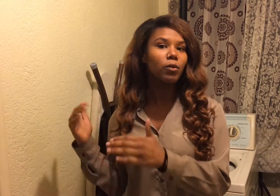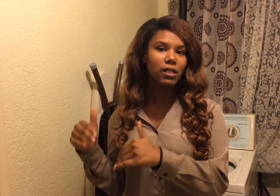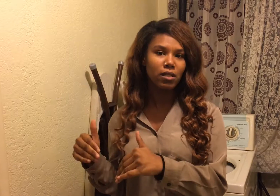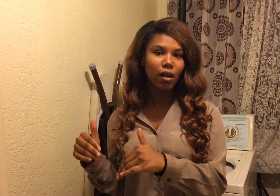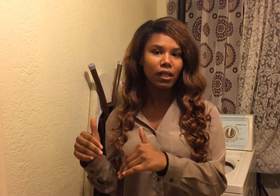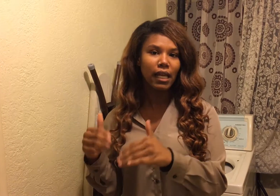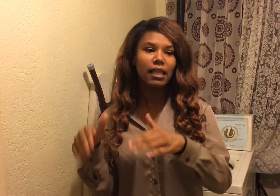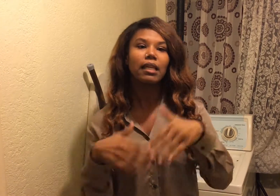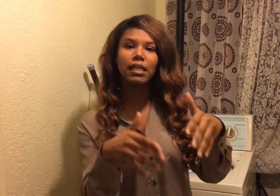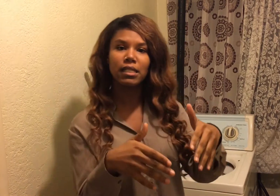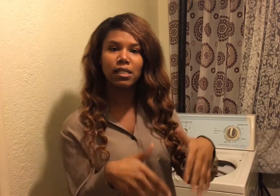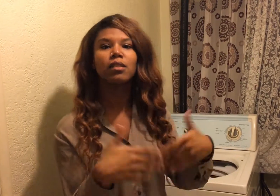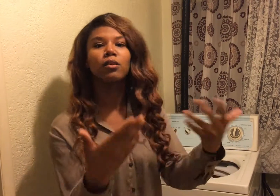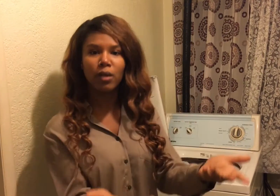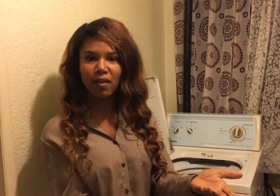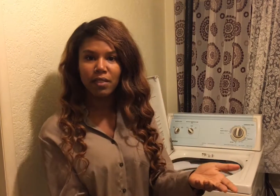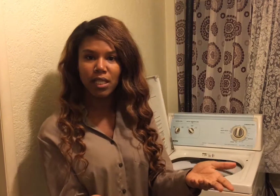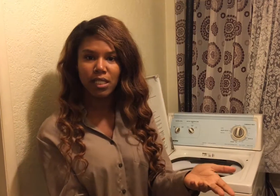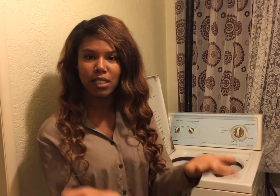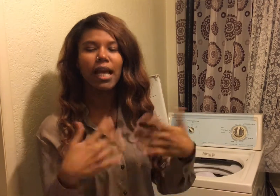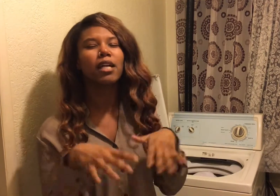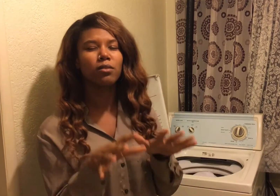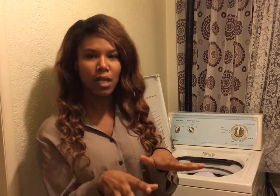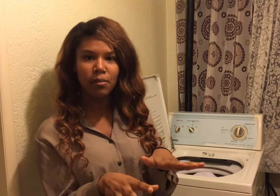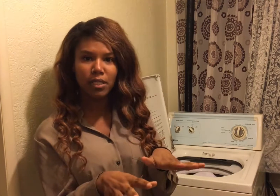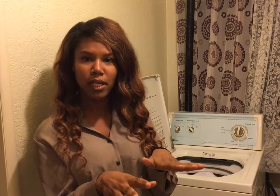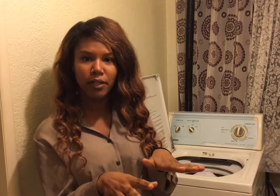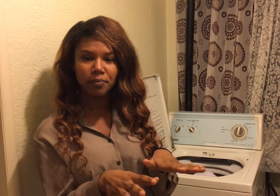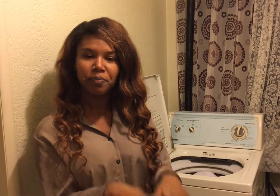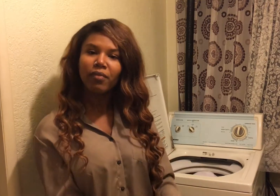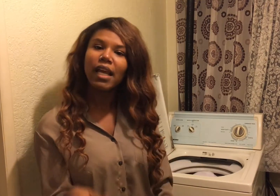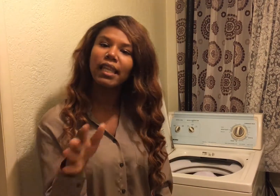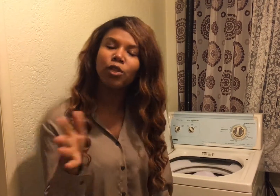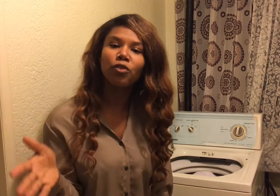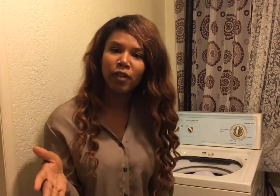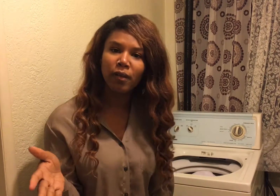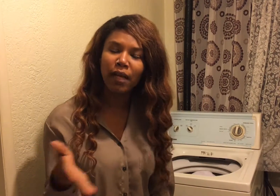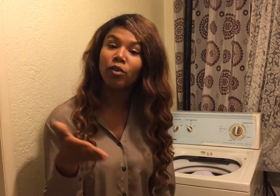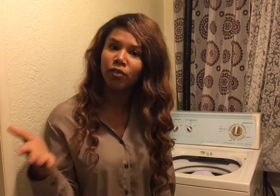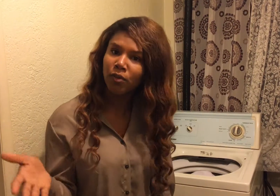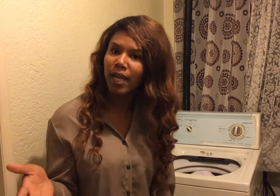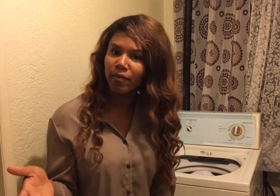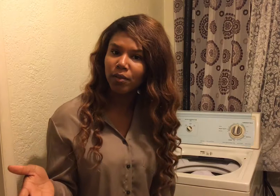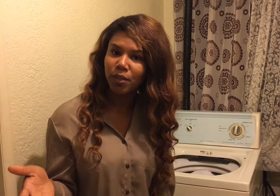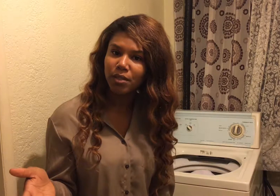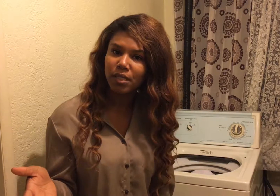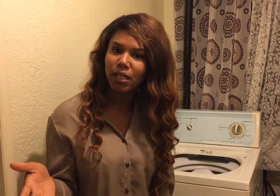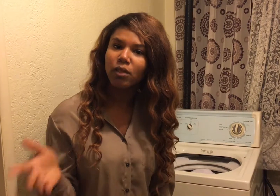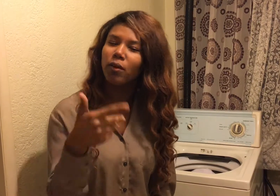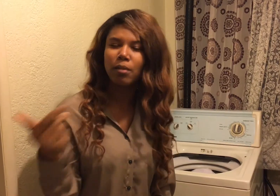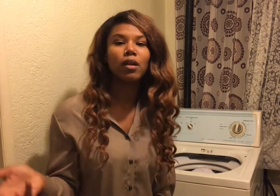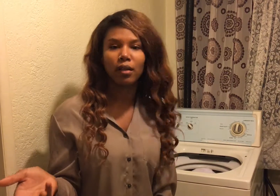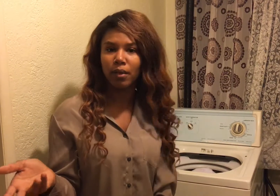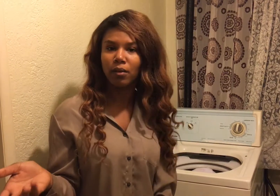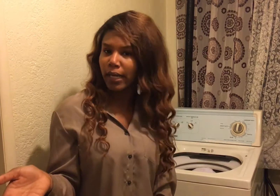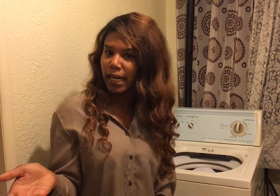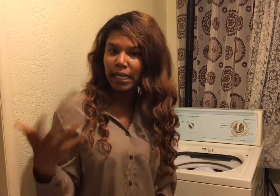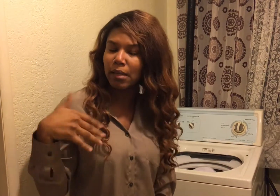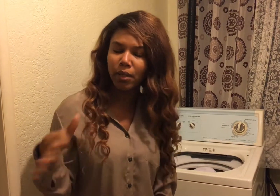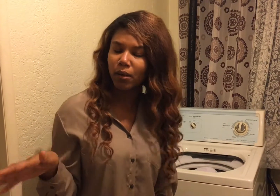you wasn't talking and then listen to the new conversation to add your commentary and then you feel like a fool afterwards you know what I'm talking about right I can't be the